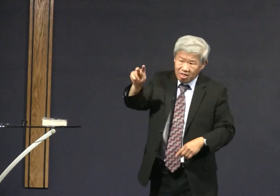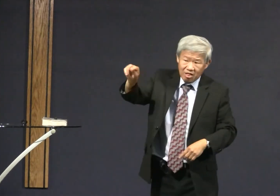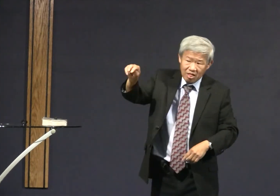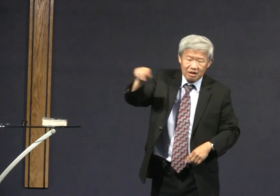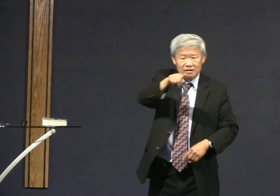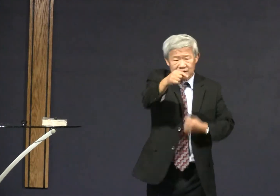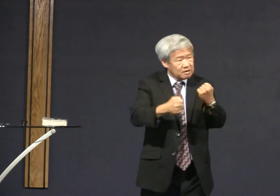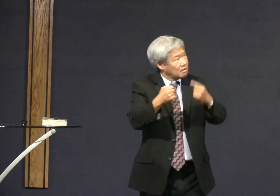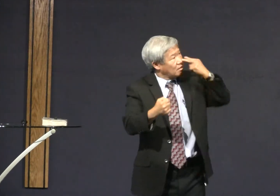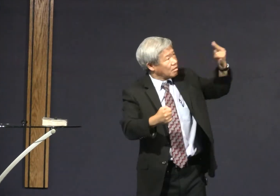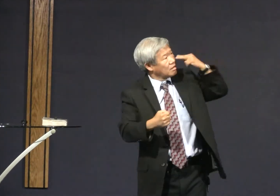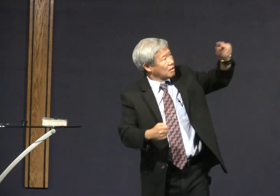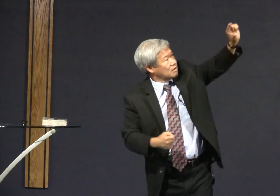but you can see on TV